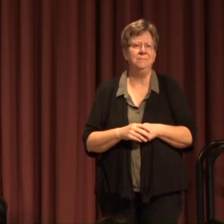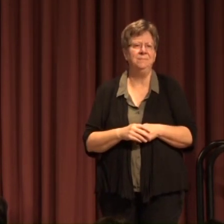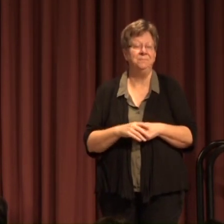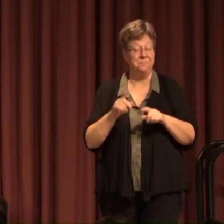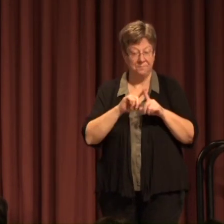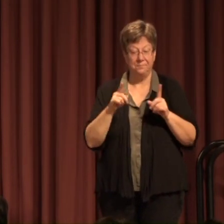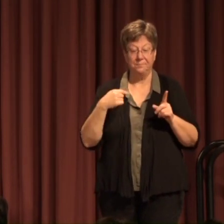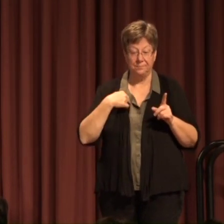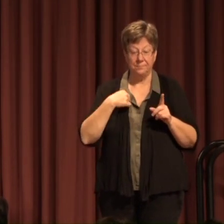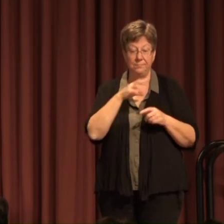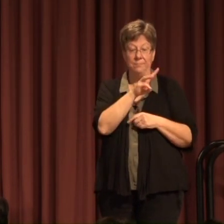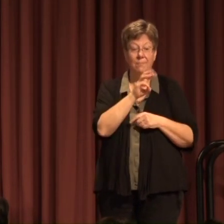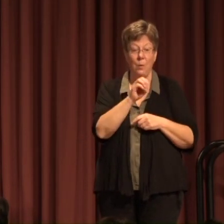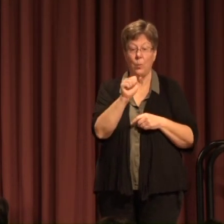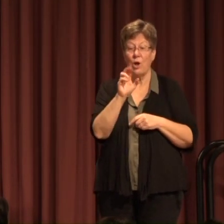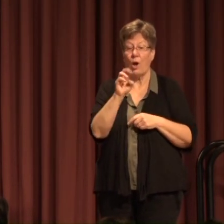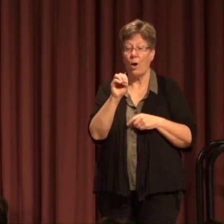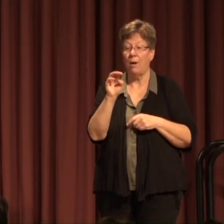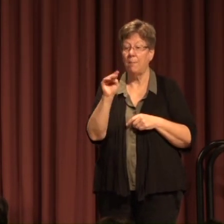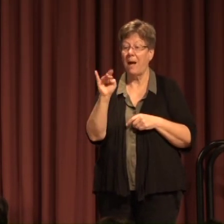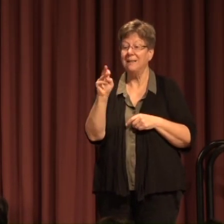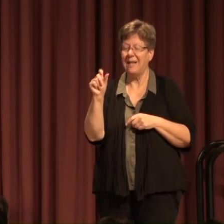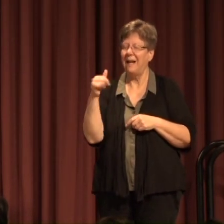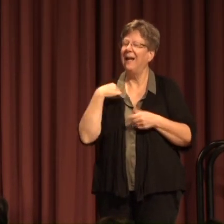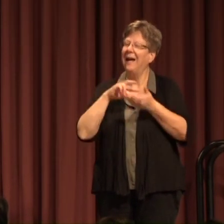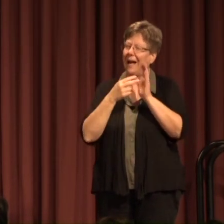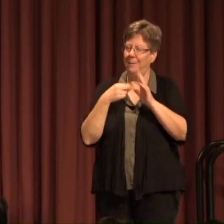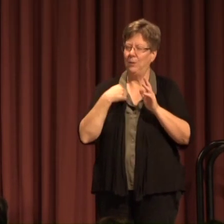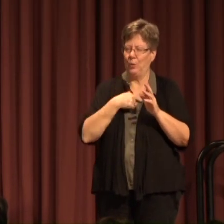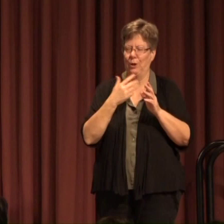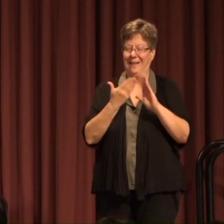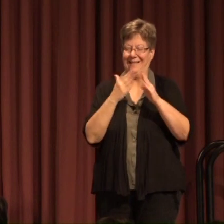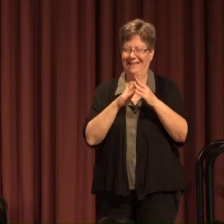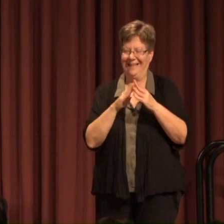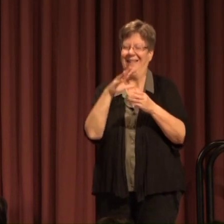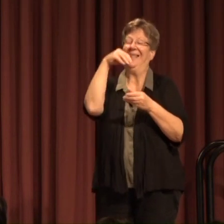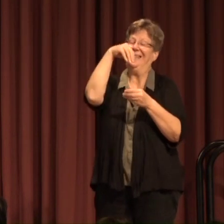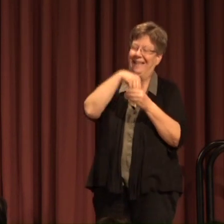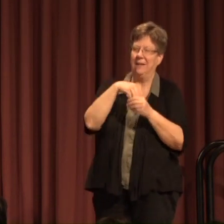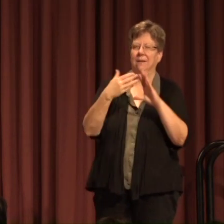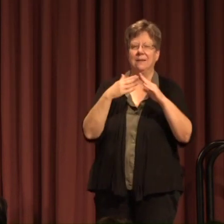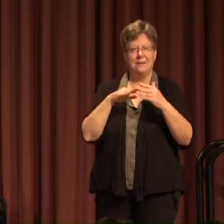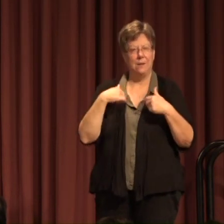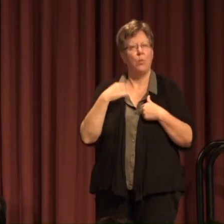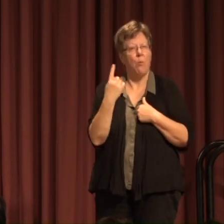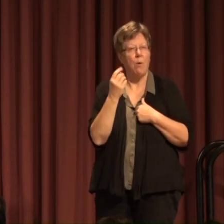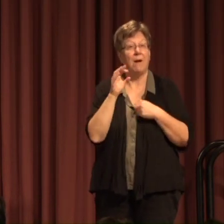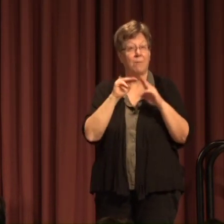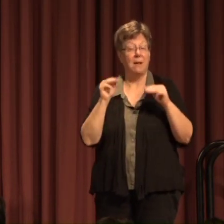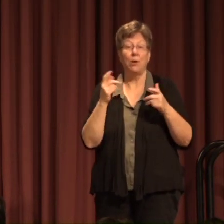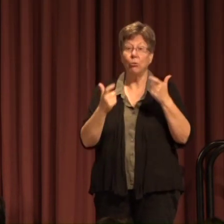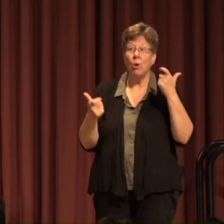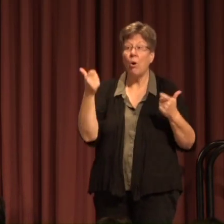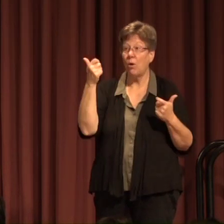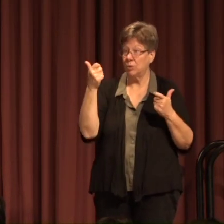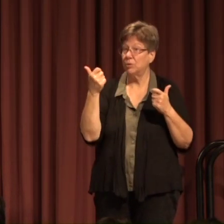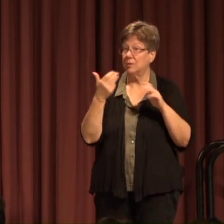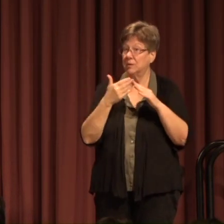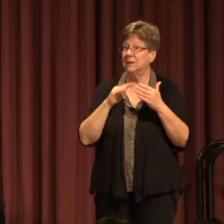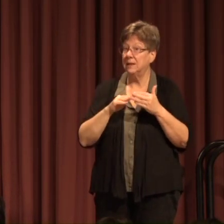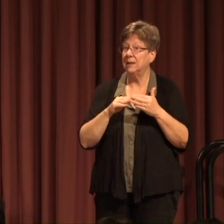By we are Montana I mean we are A city within a city as well We are one of Montana's largest cities